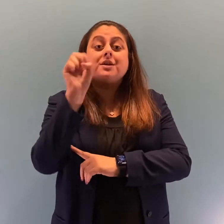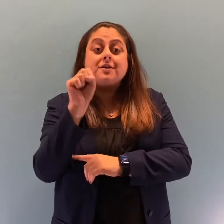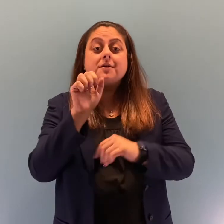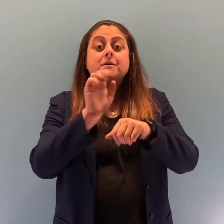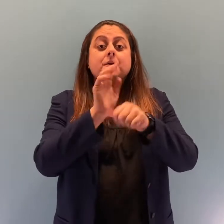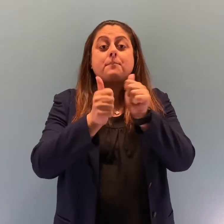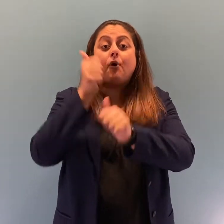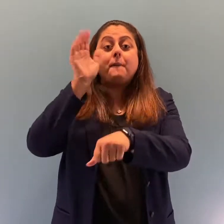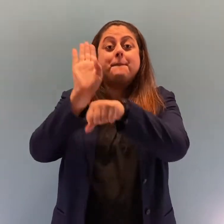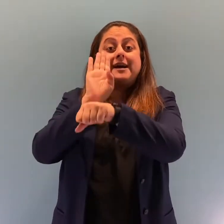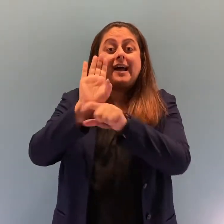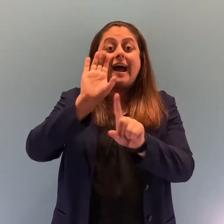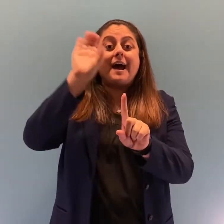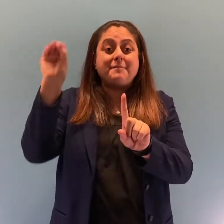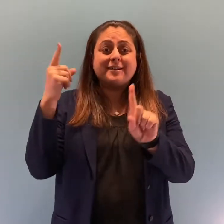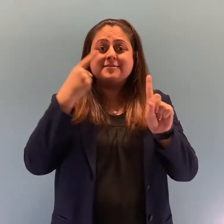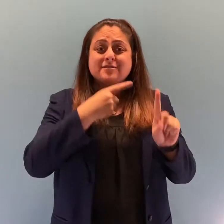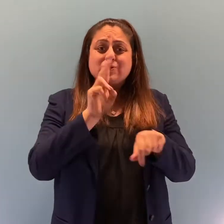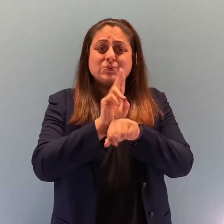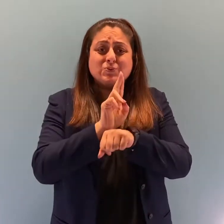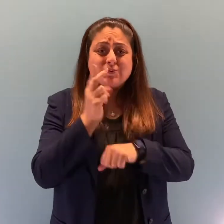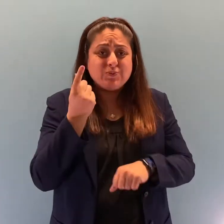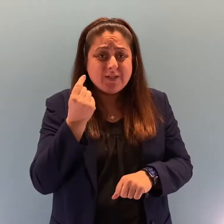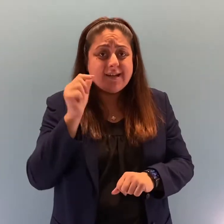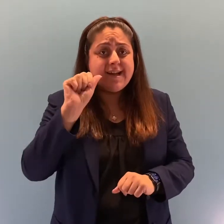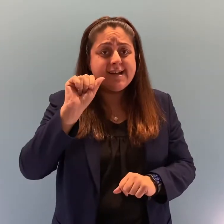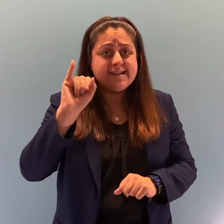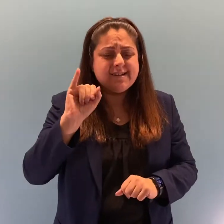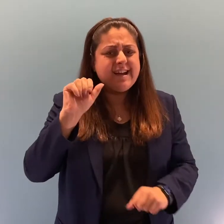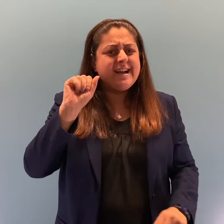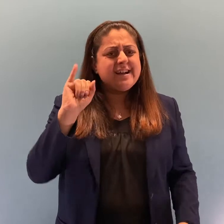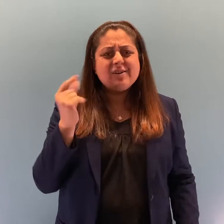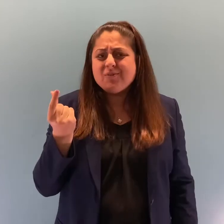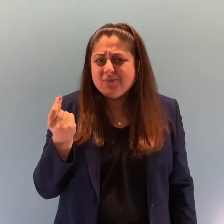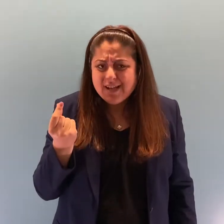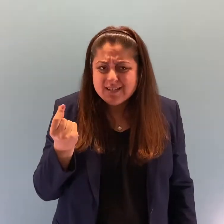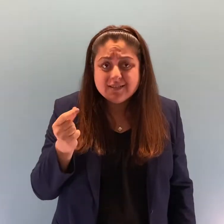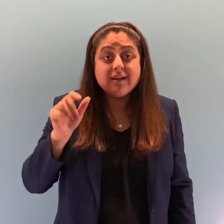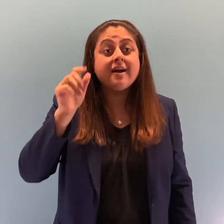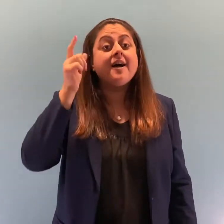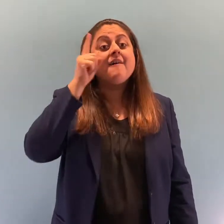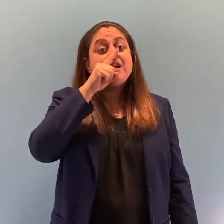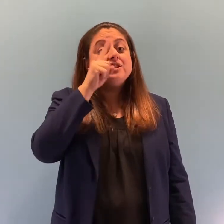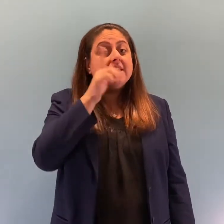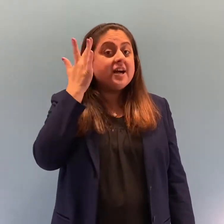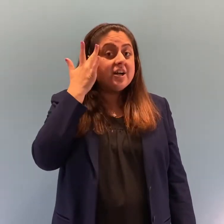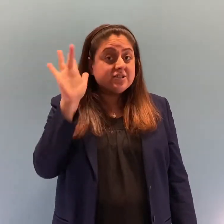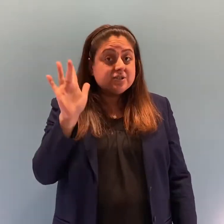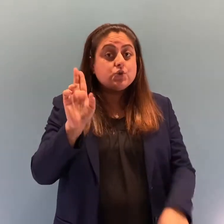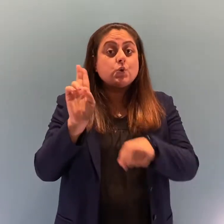Most employers today in the United States are using artificial intelligence or AI and other computer software to make